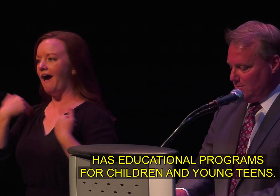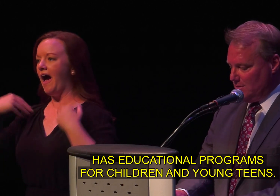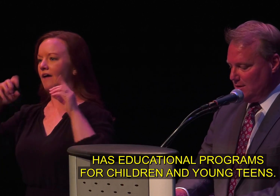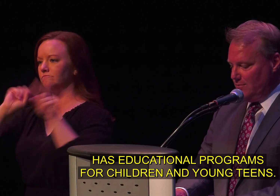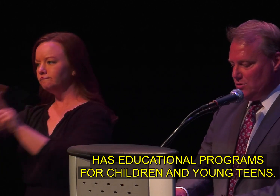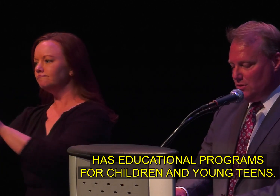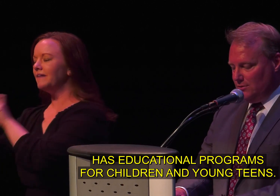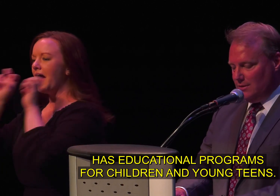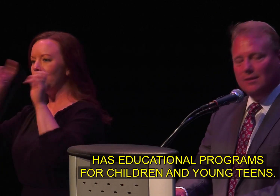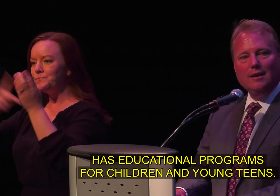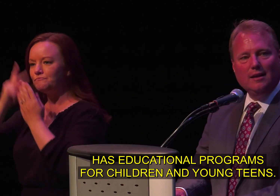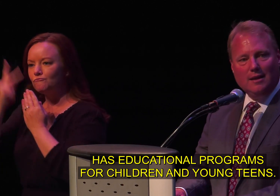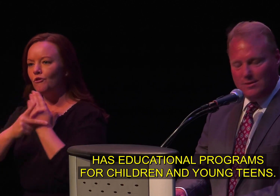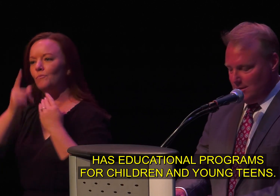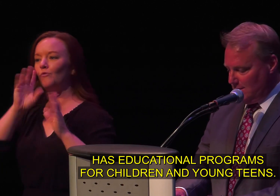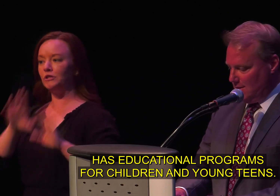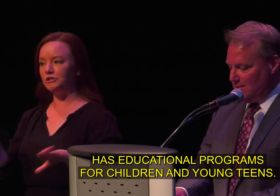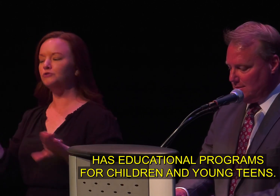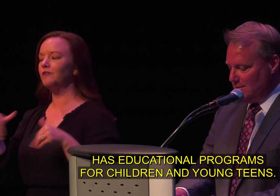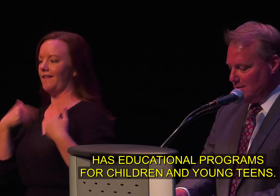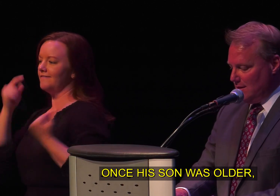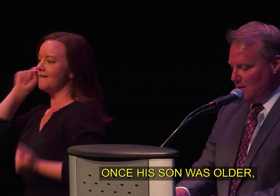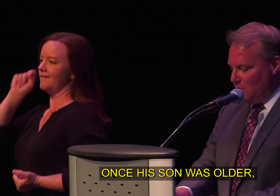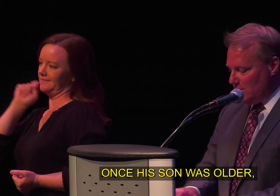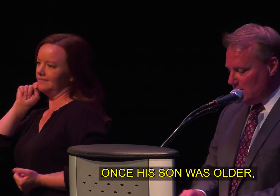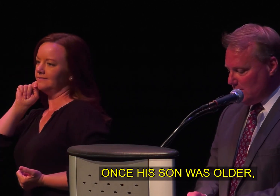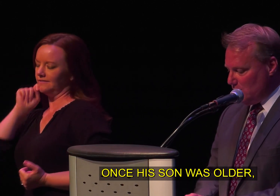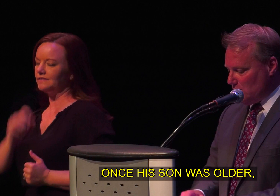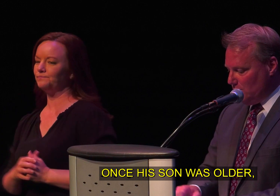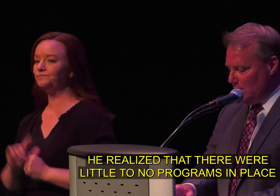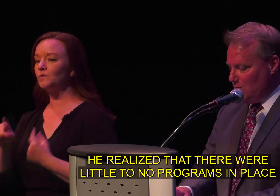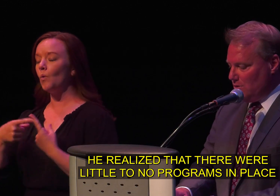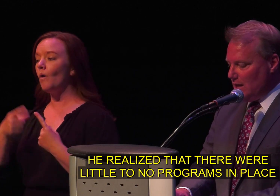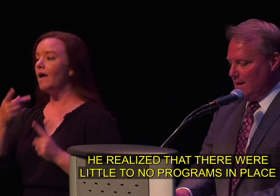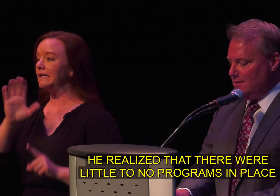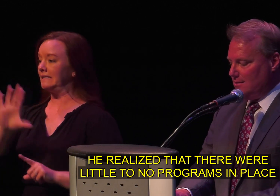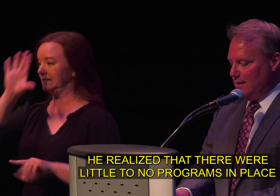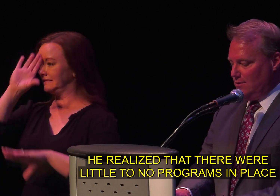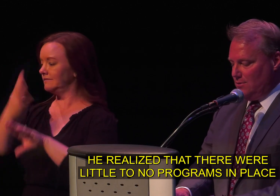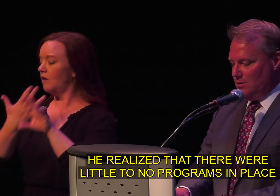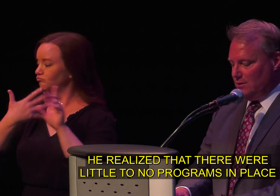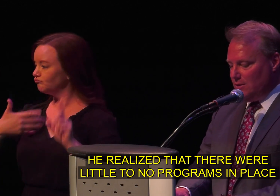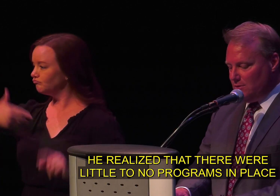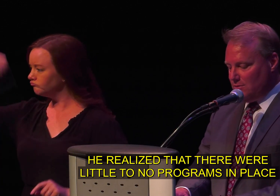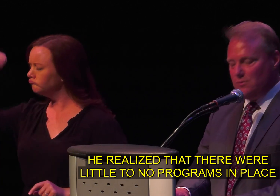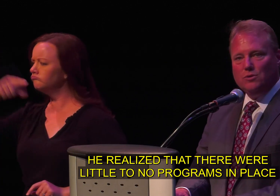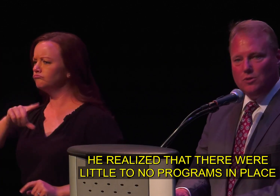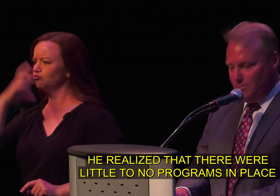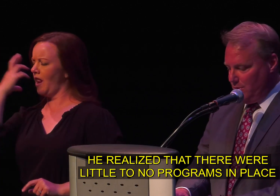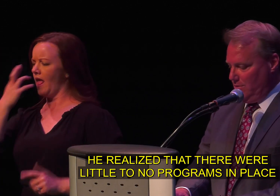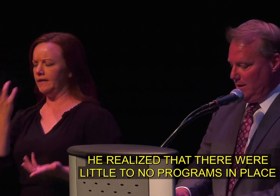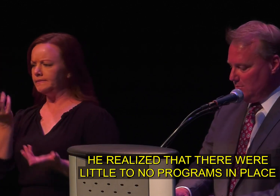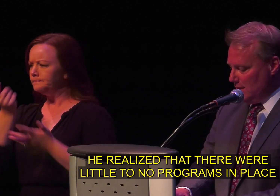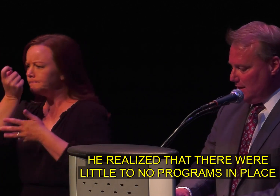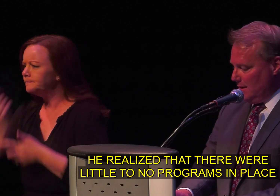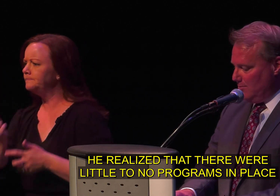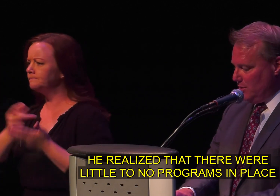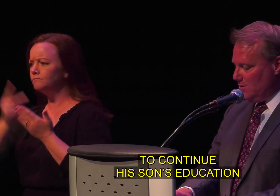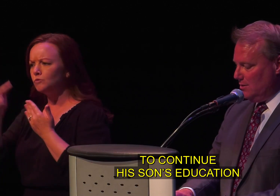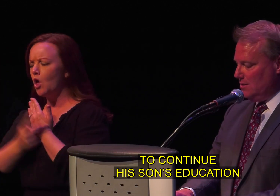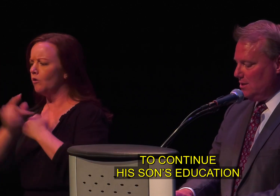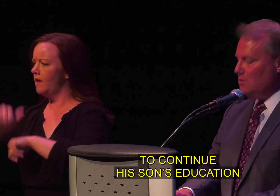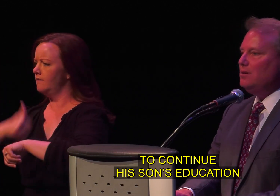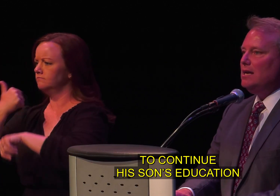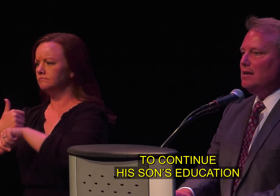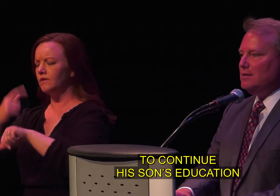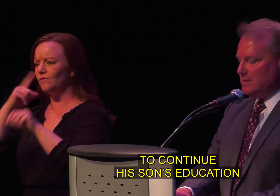programs for educational and young teens once his son was older he realized that there were little to no programs in